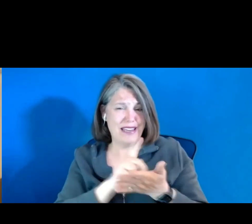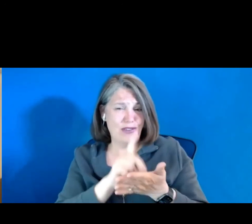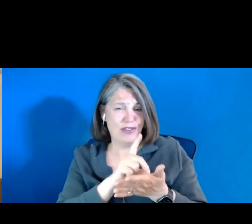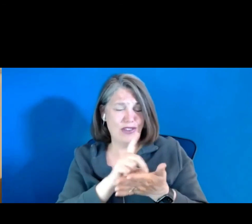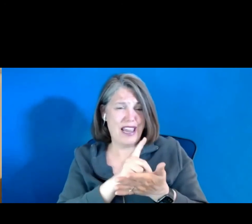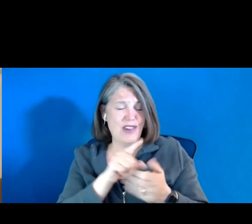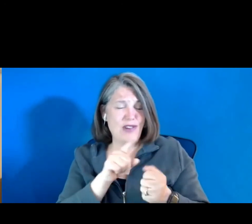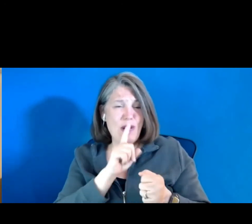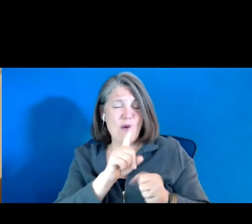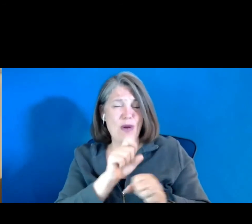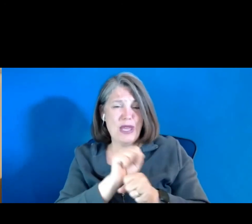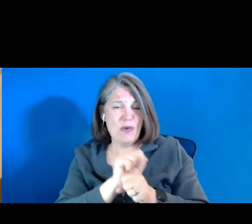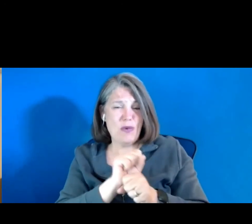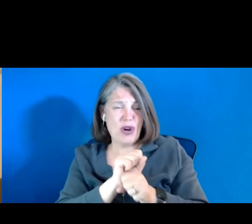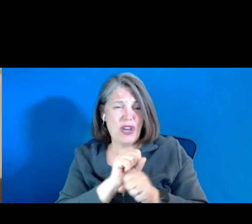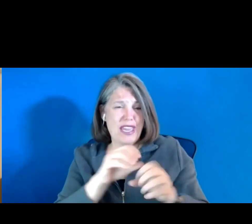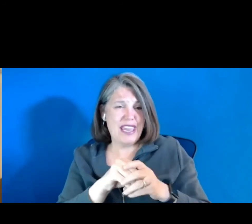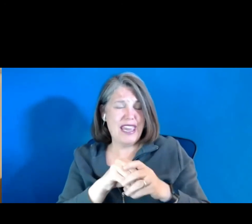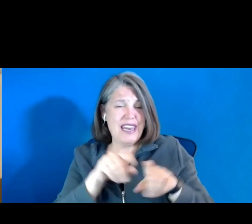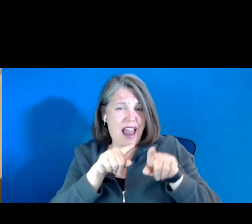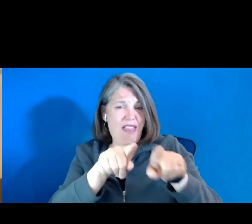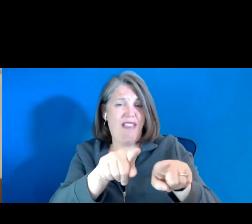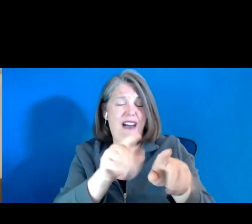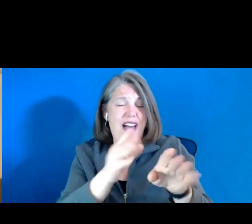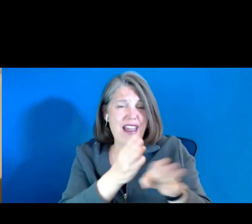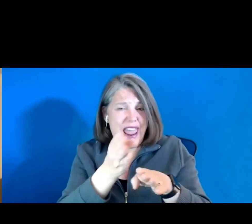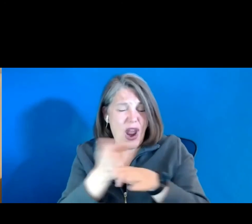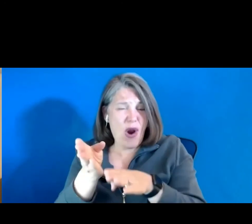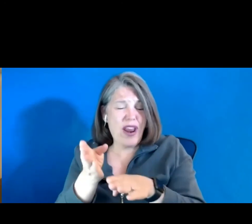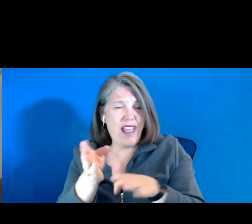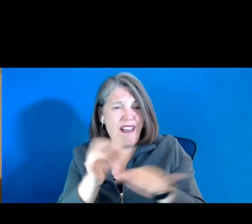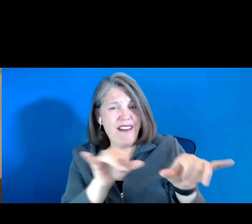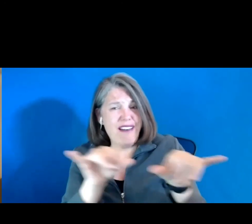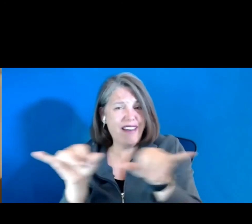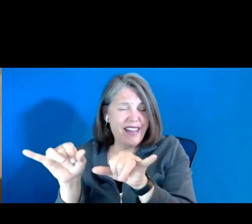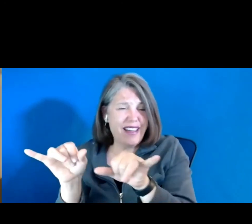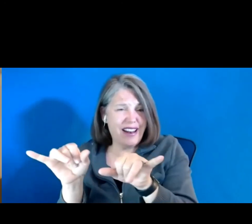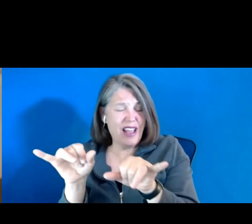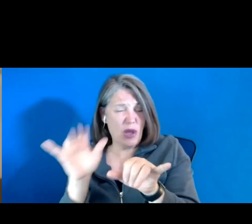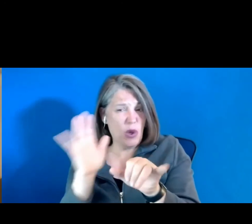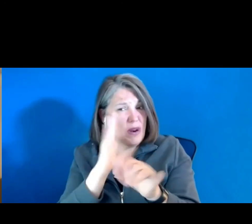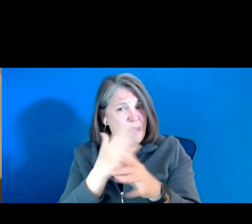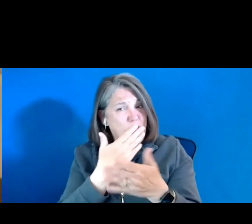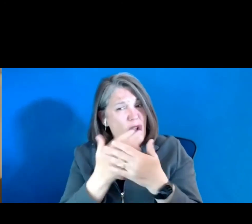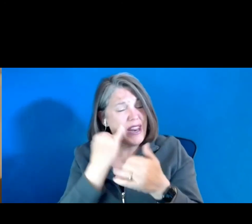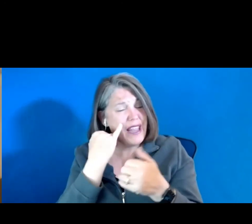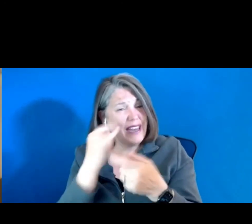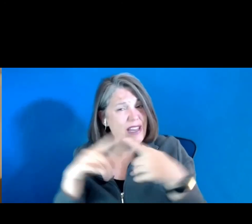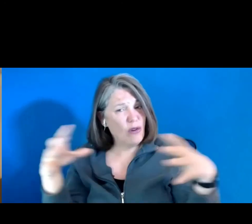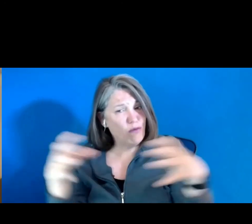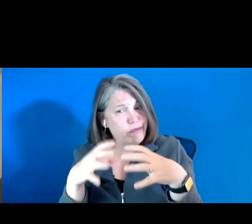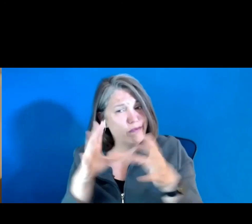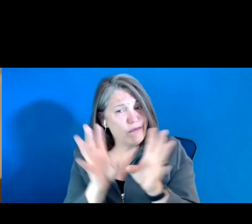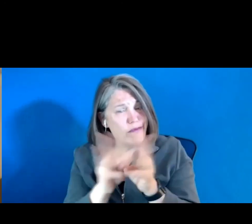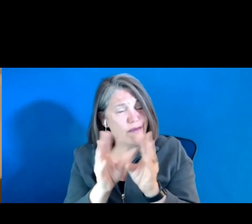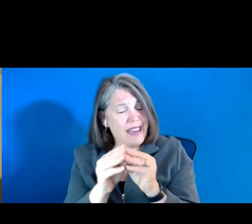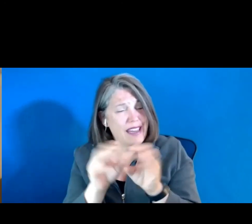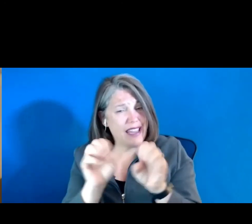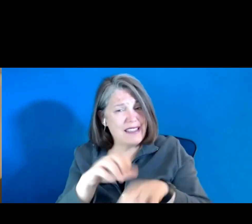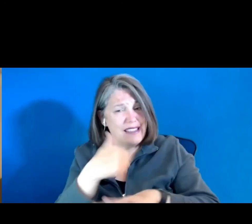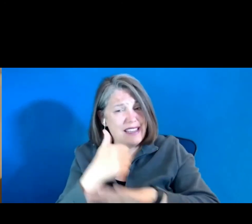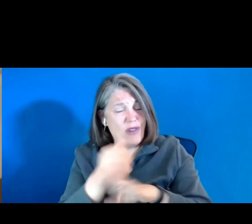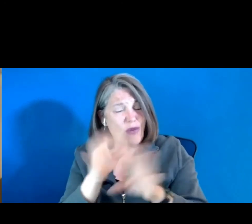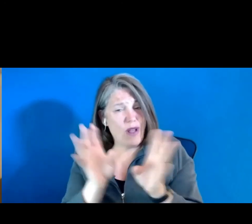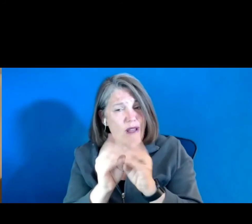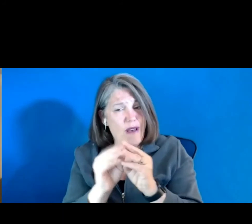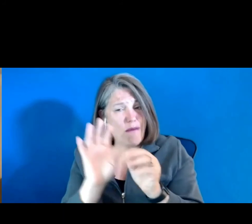You're really working in an aligned area. Would it be convenient to get together during the meeting where we could schedule a meetup time?